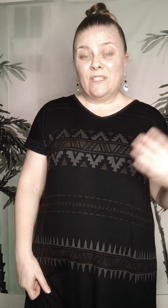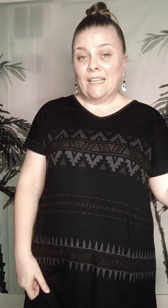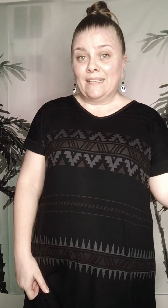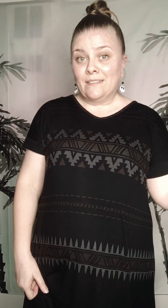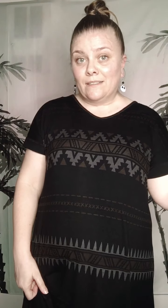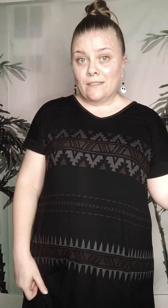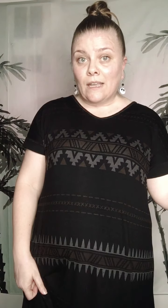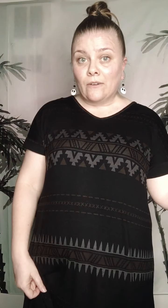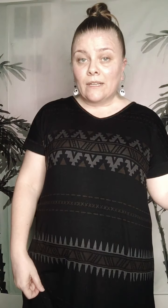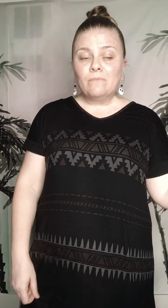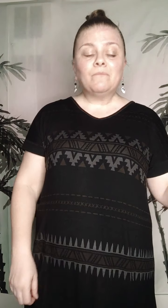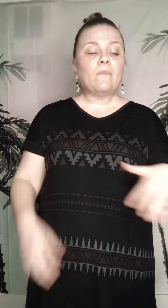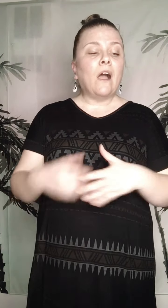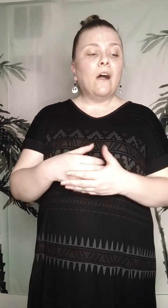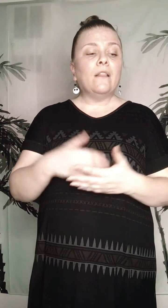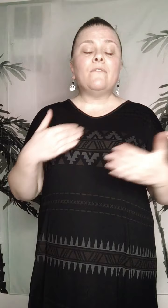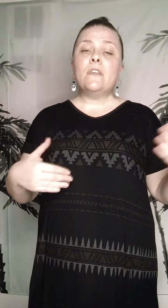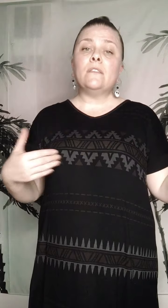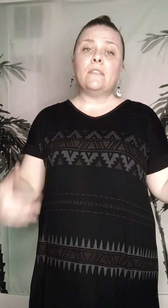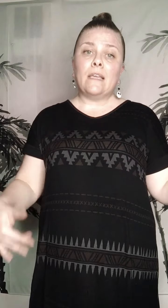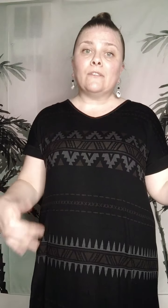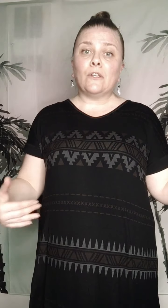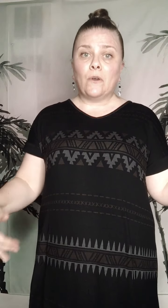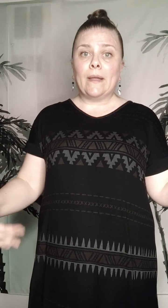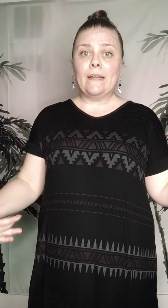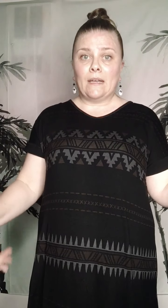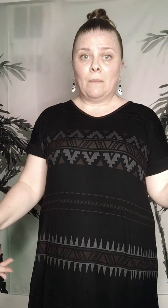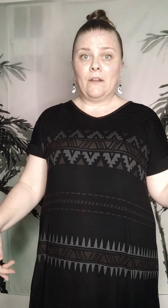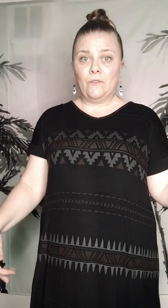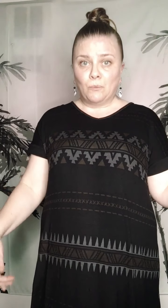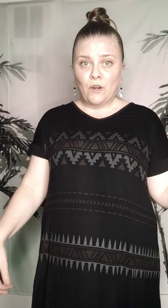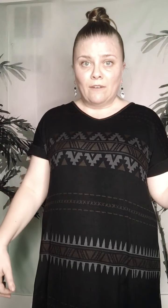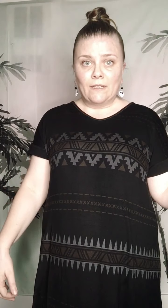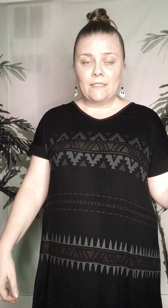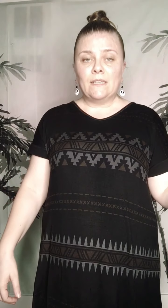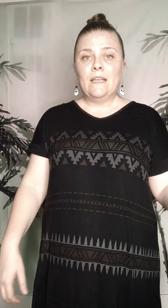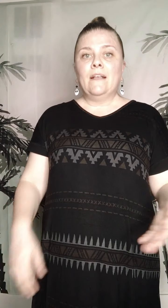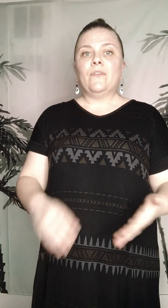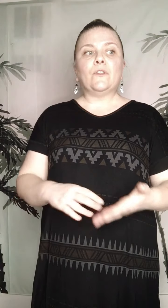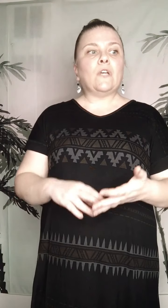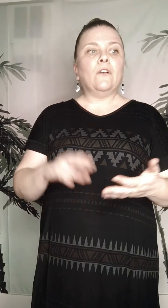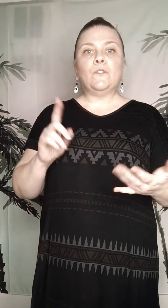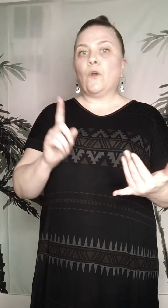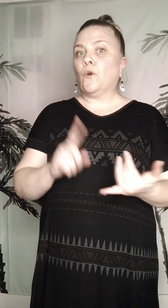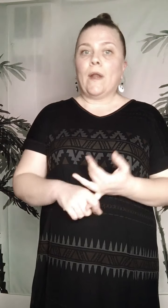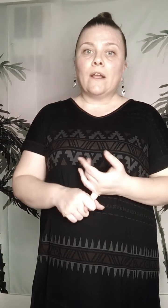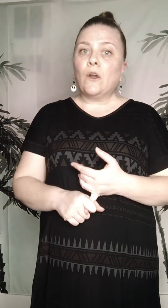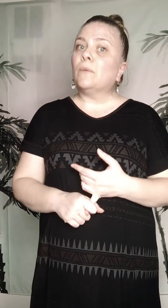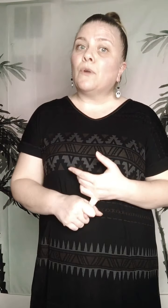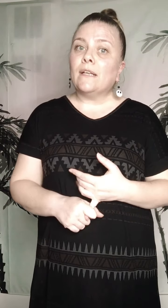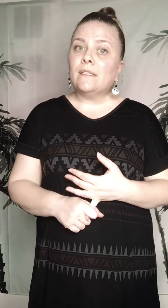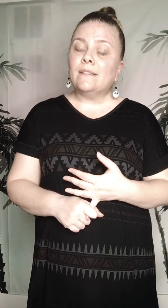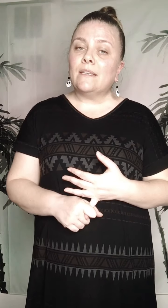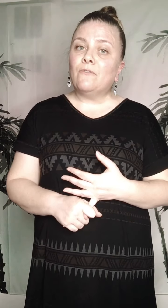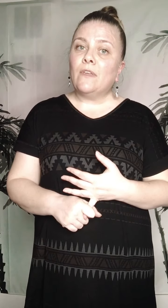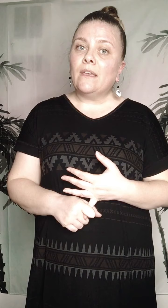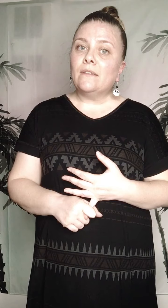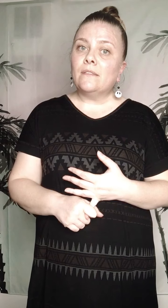decided to discount it? All of these things are going to come out of your profit. There's also credit card processing fees,